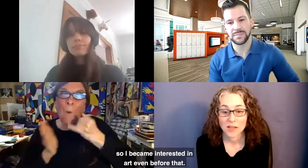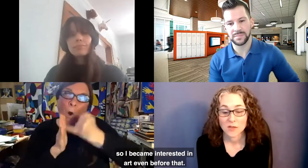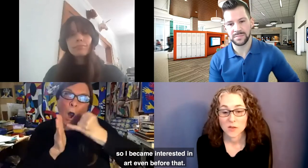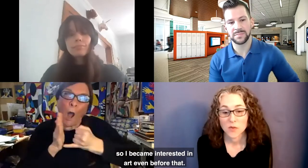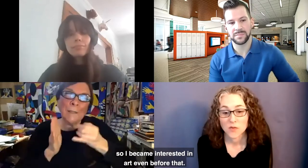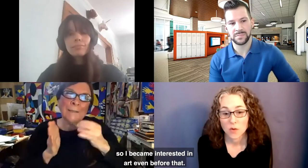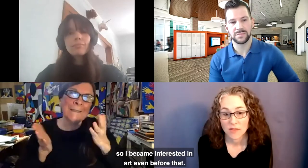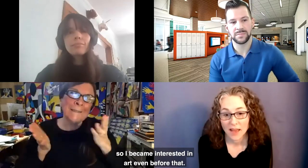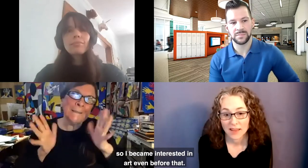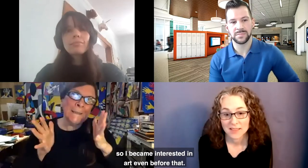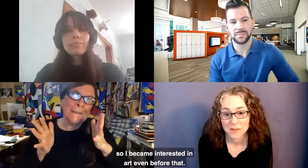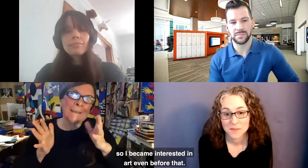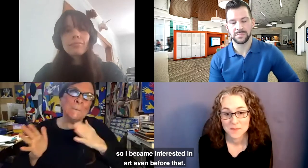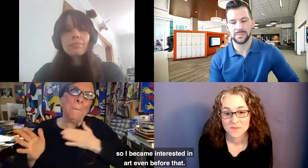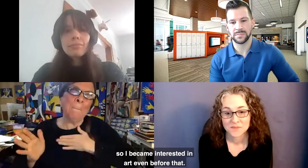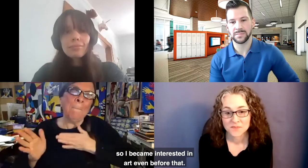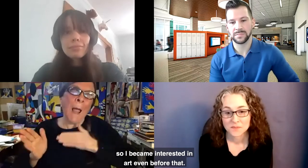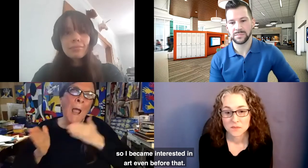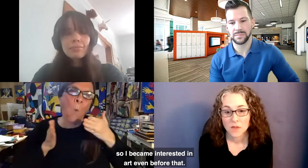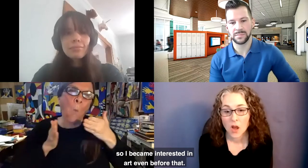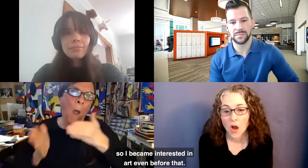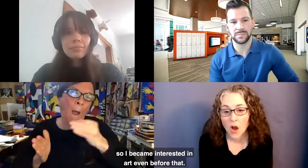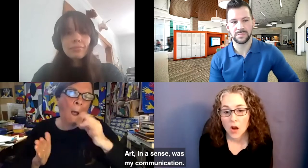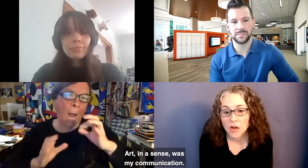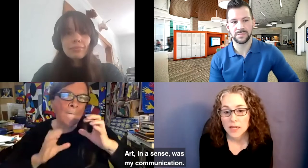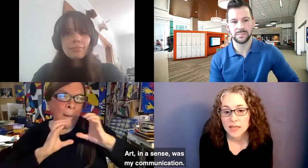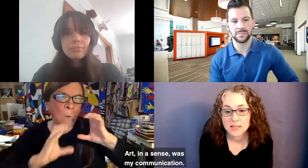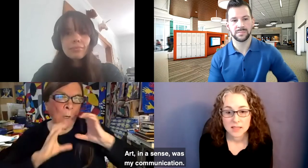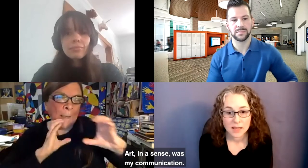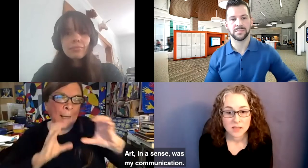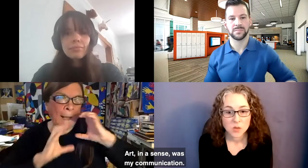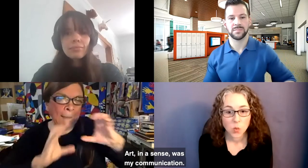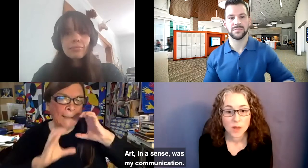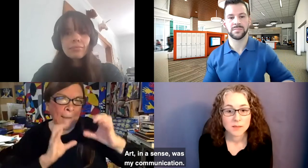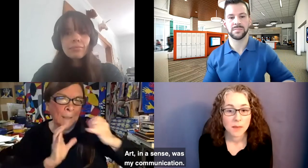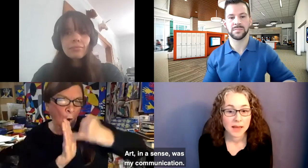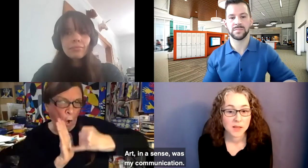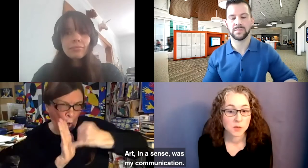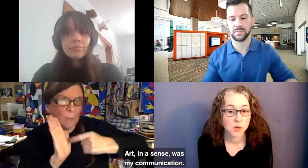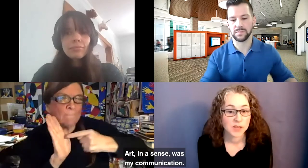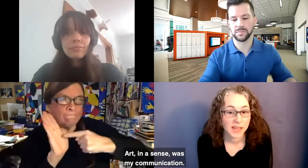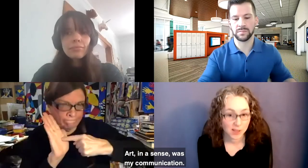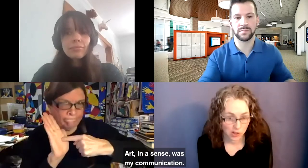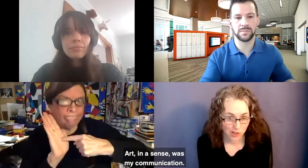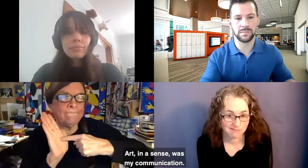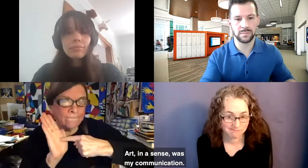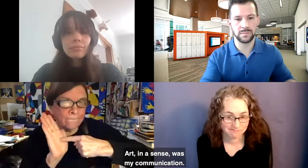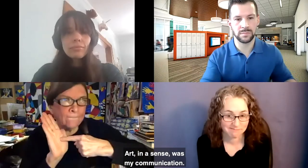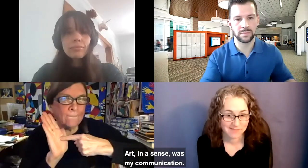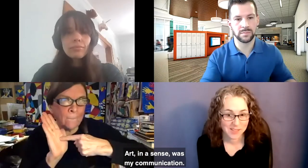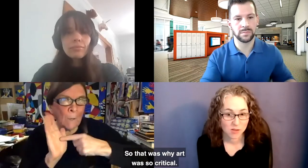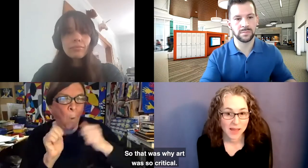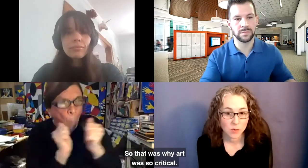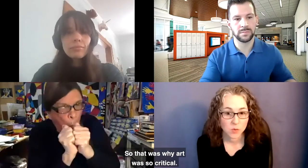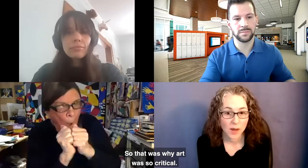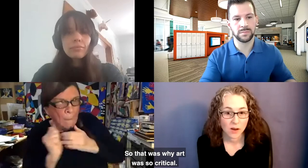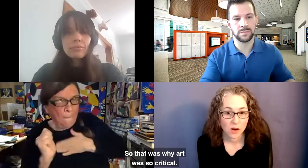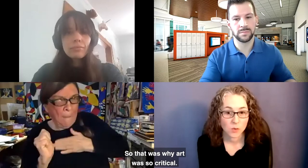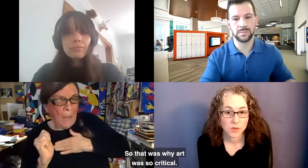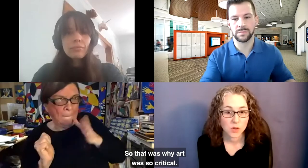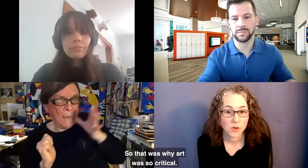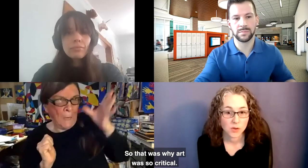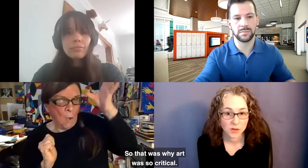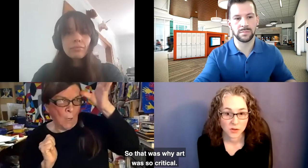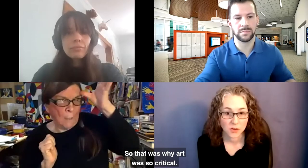in art even before that. Art, in a sense, was my communication. So that was why